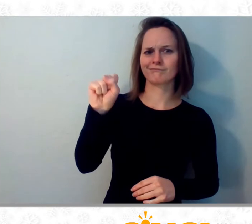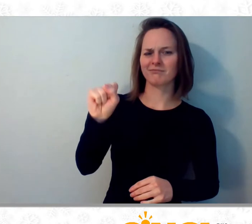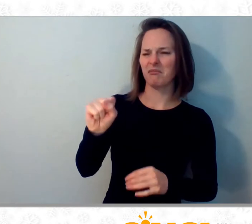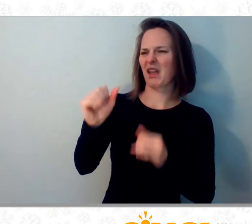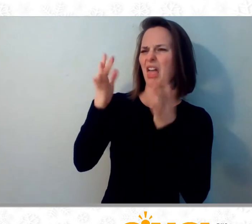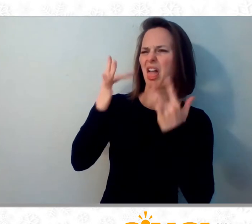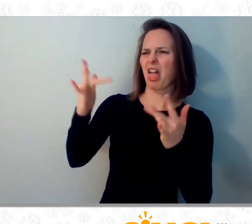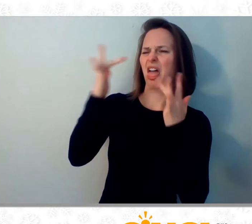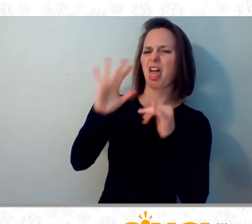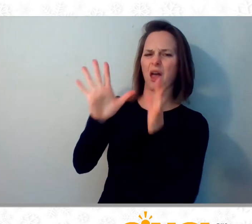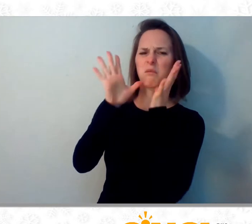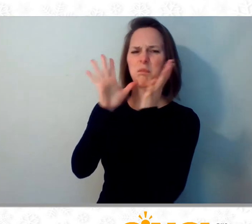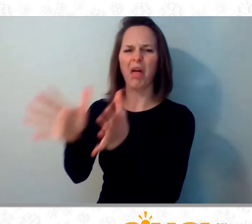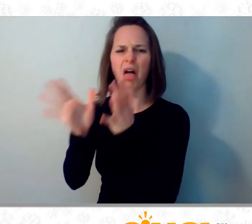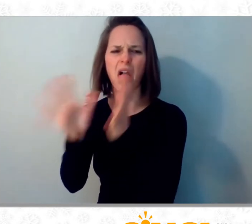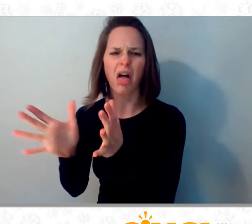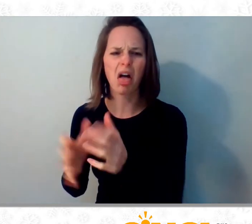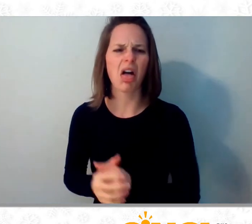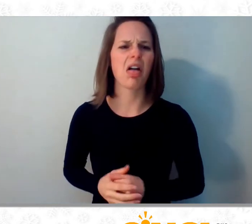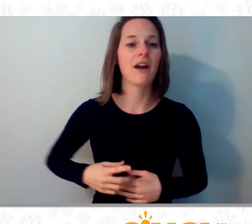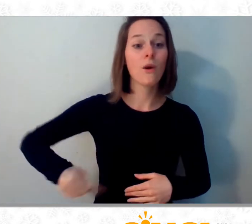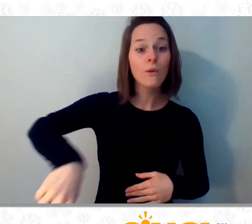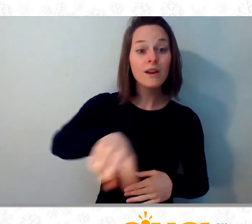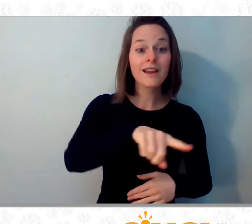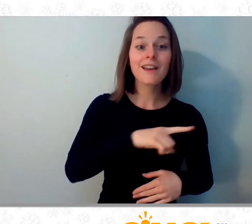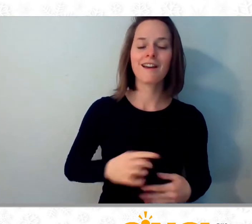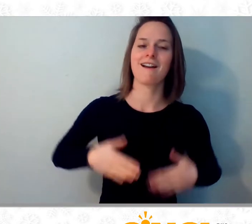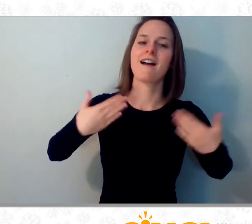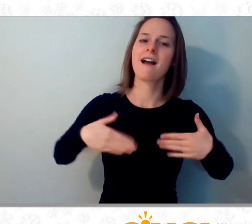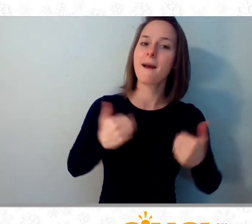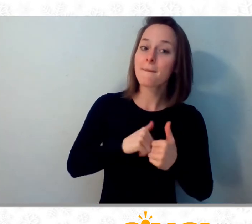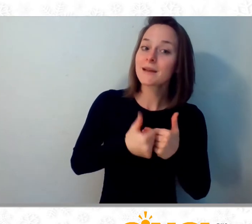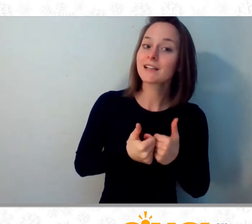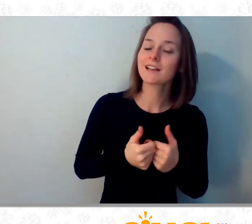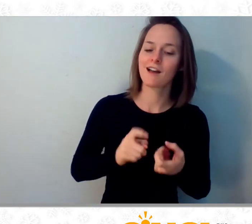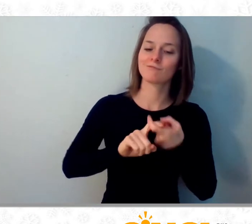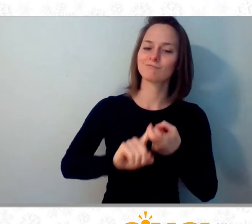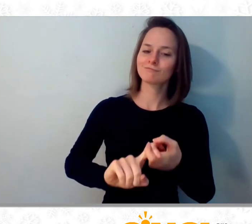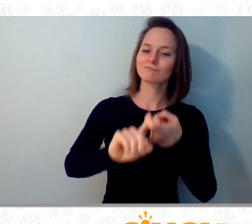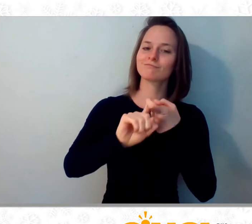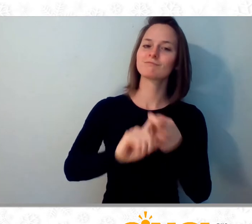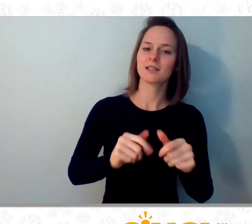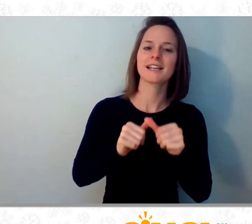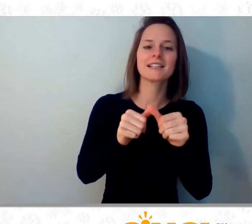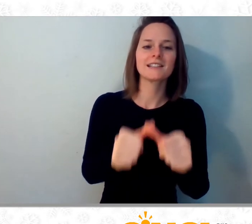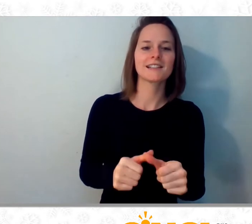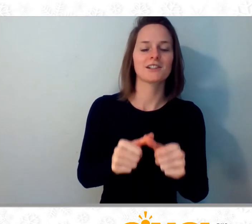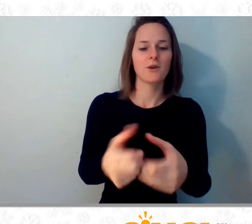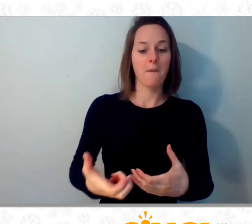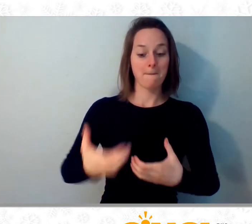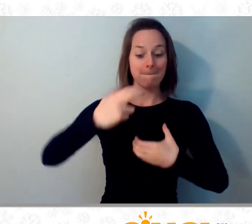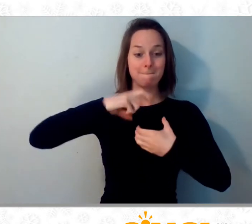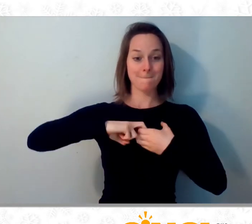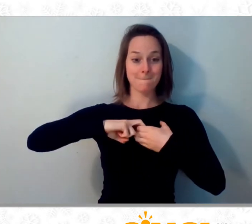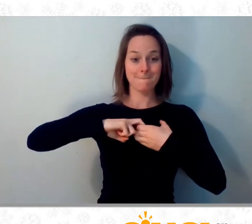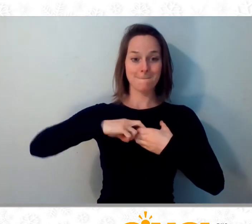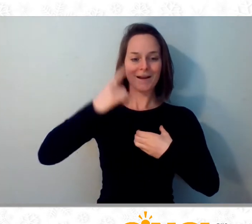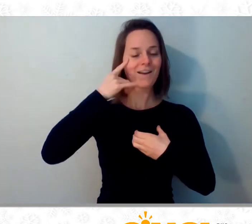little virus keeps us six feet apart But we rejoice in friendship that's deep within the heart Love